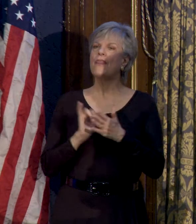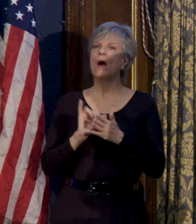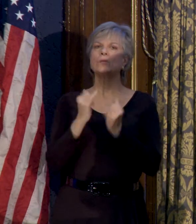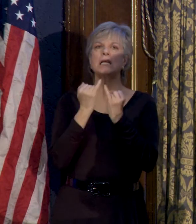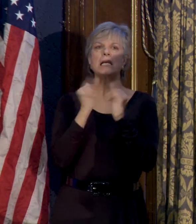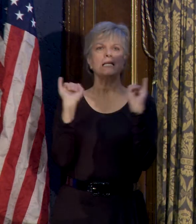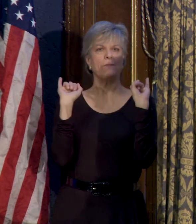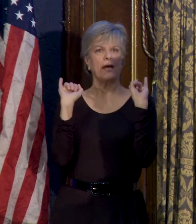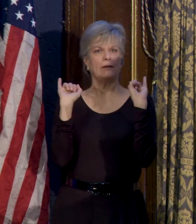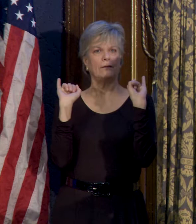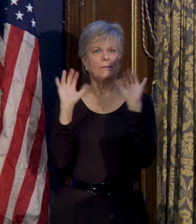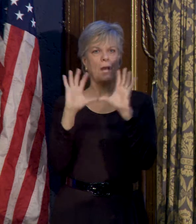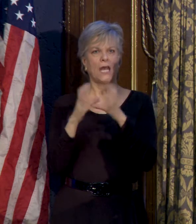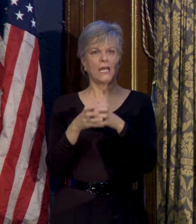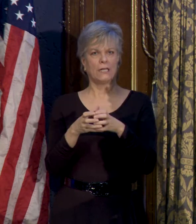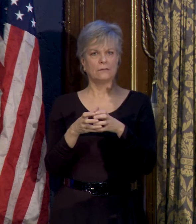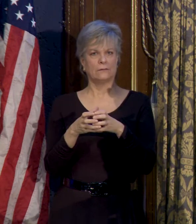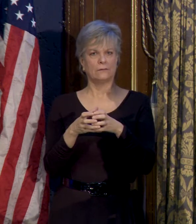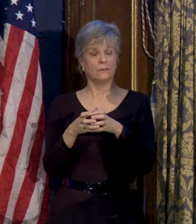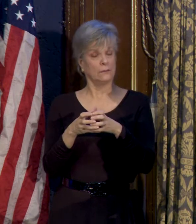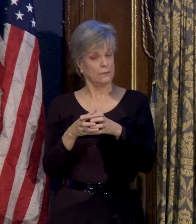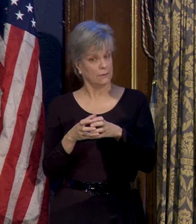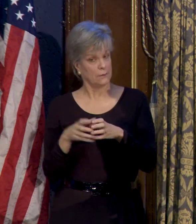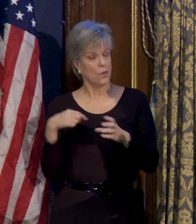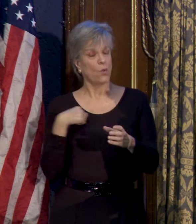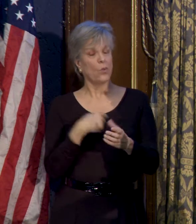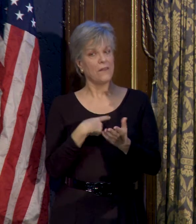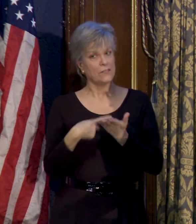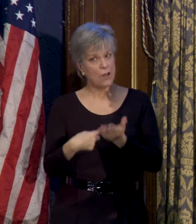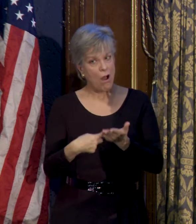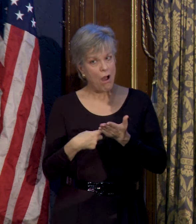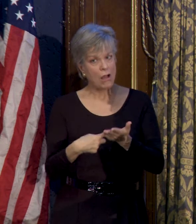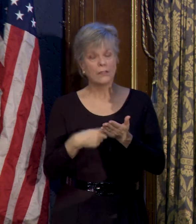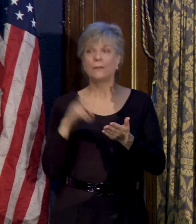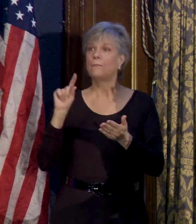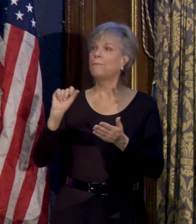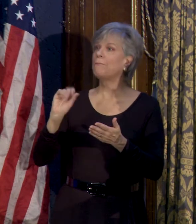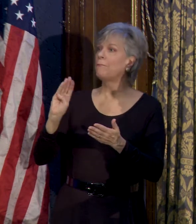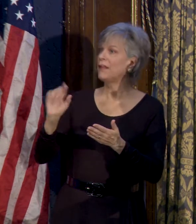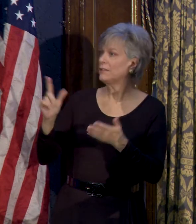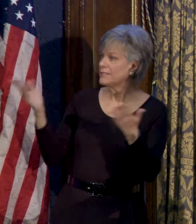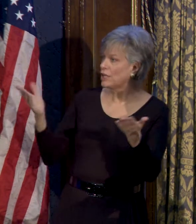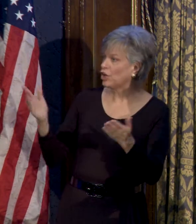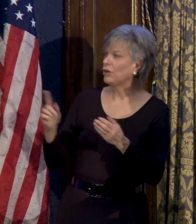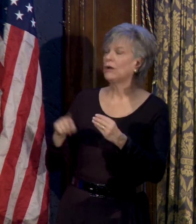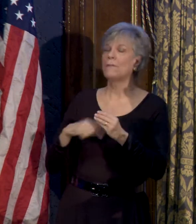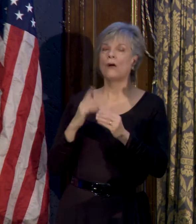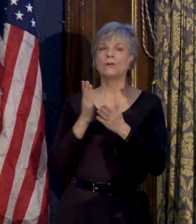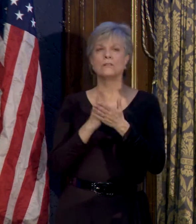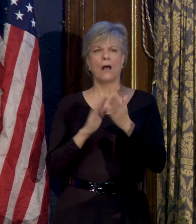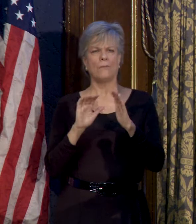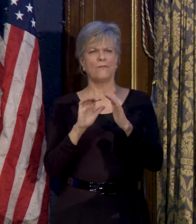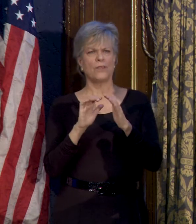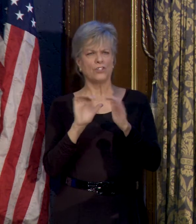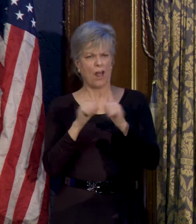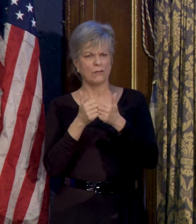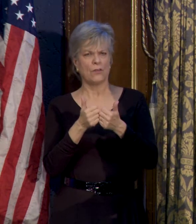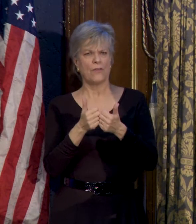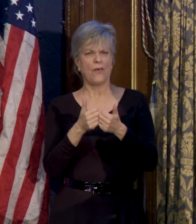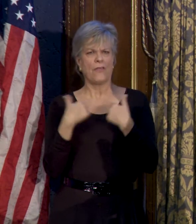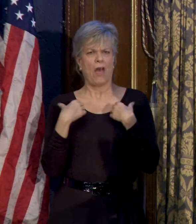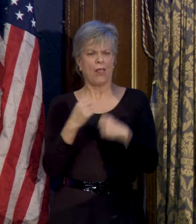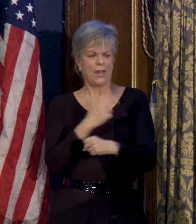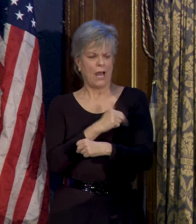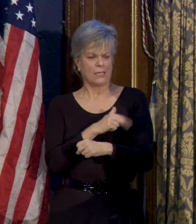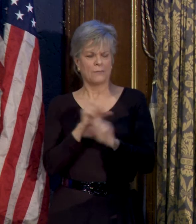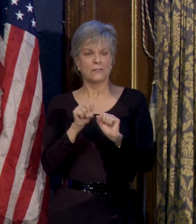independent body. So we've talked, and Hill is here, about some of the challenges that the health and hospital system faces